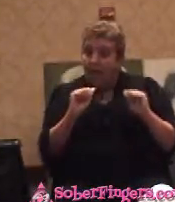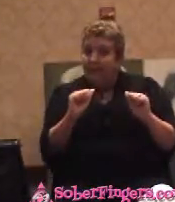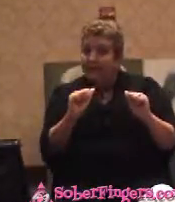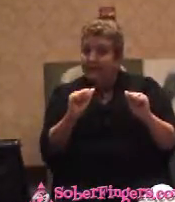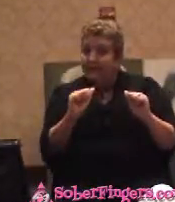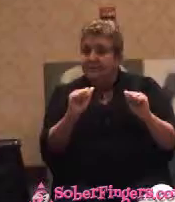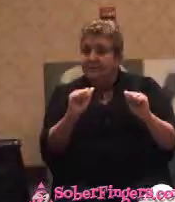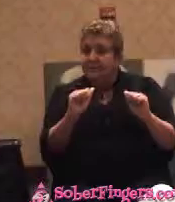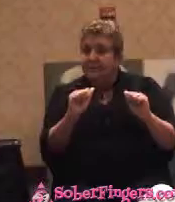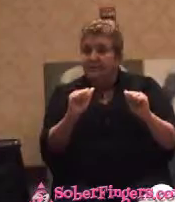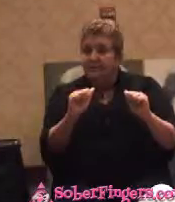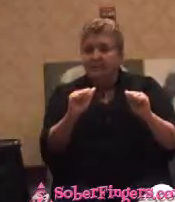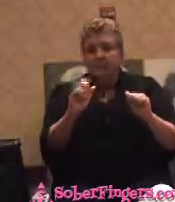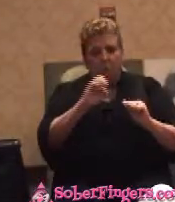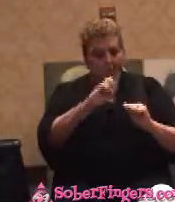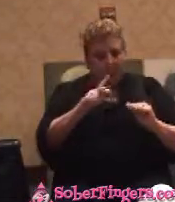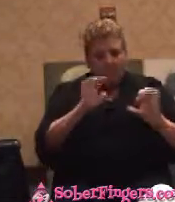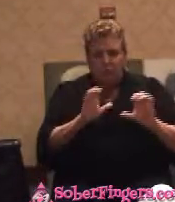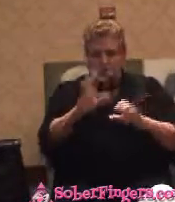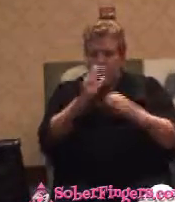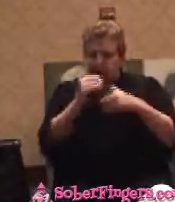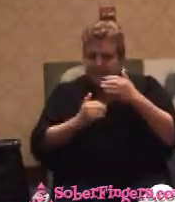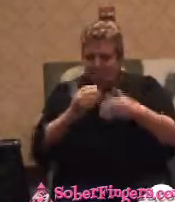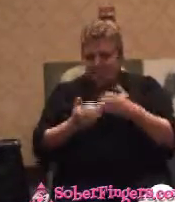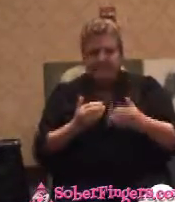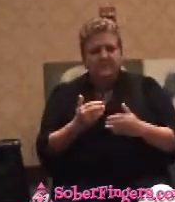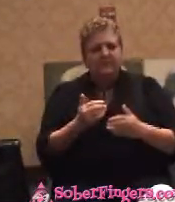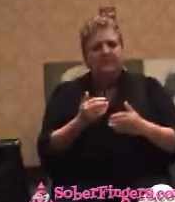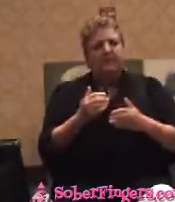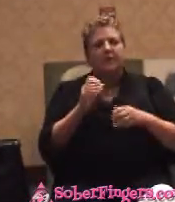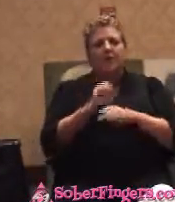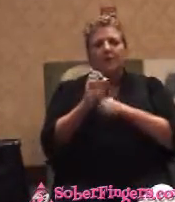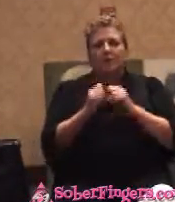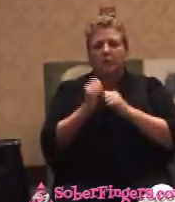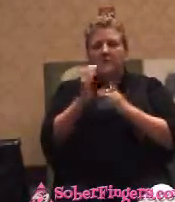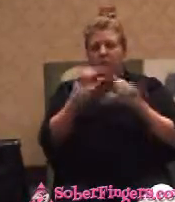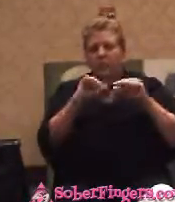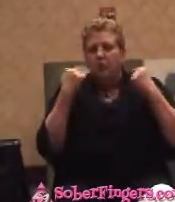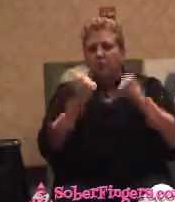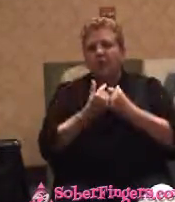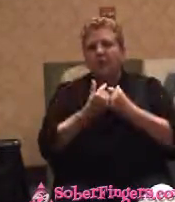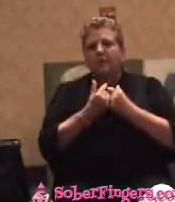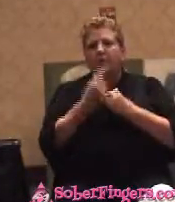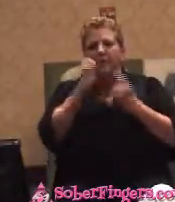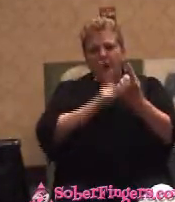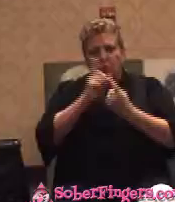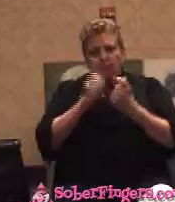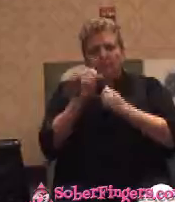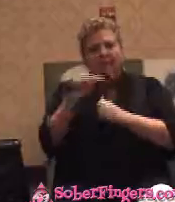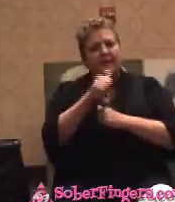go back to those steps into your group where you can work one-on-one with another member of Alcoholics Anonymous and your life will change.